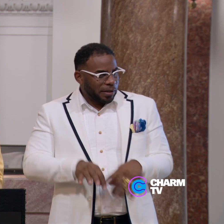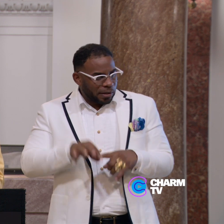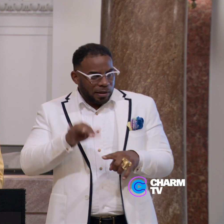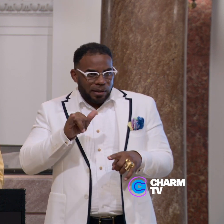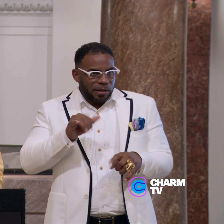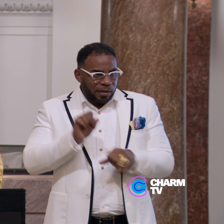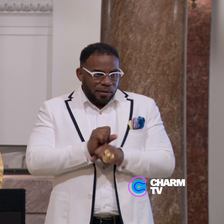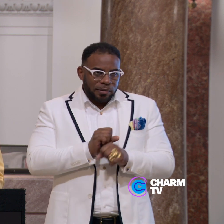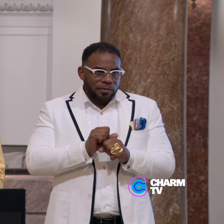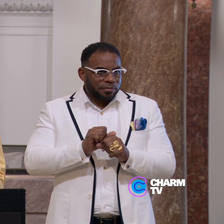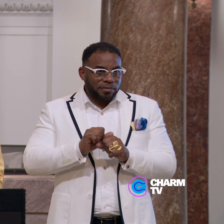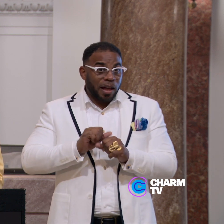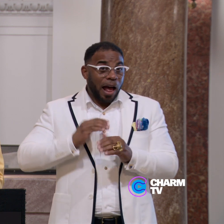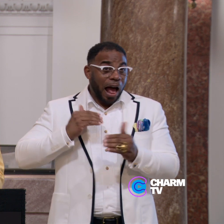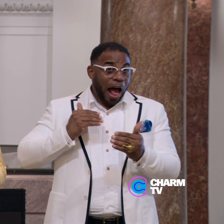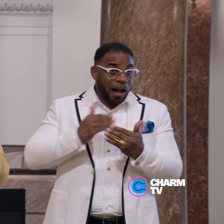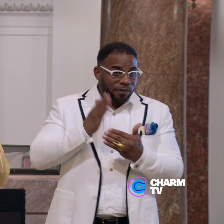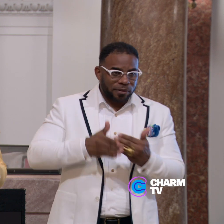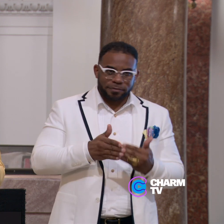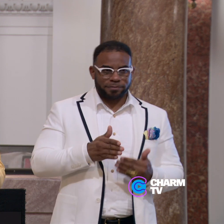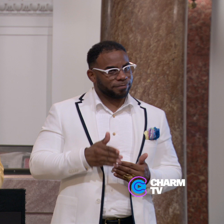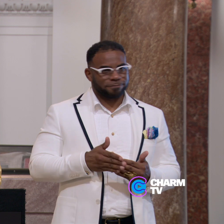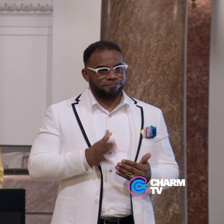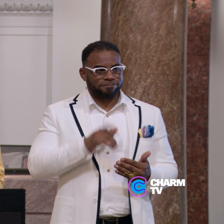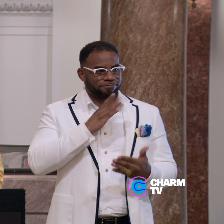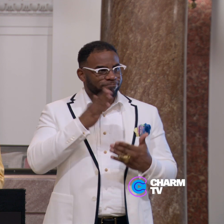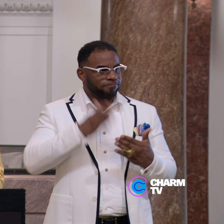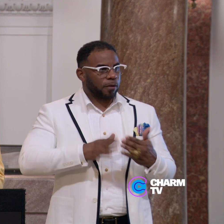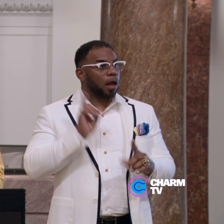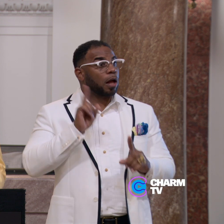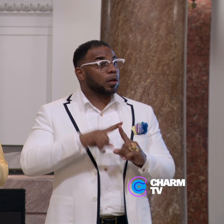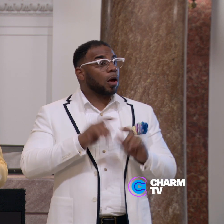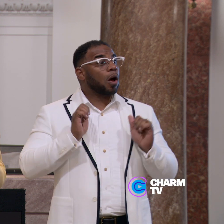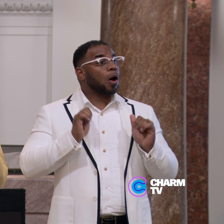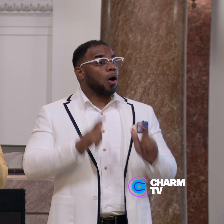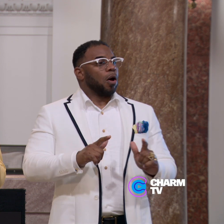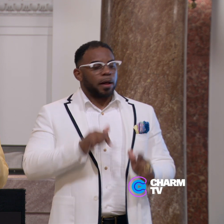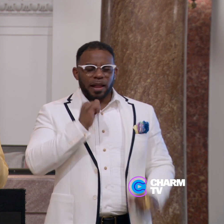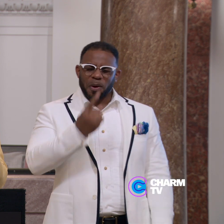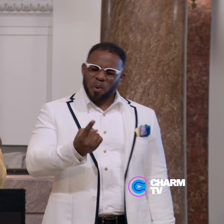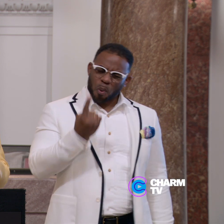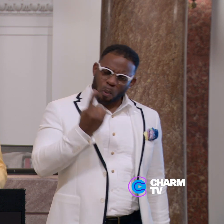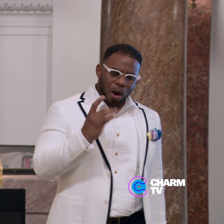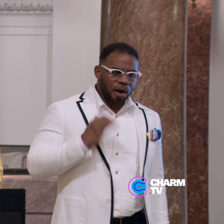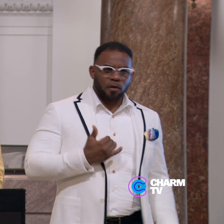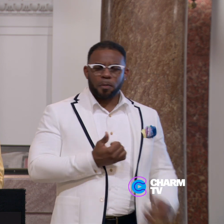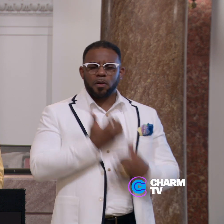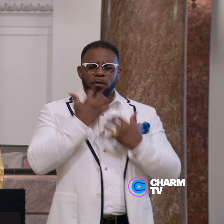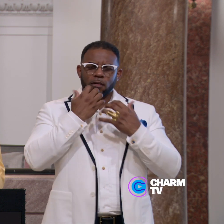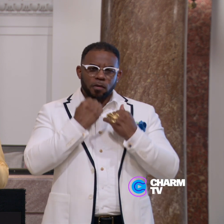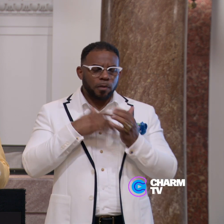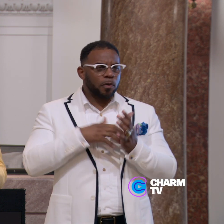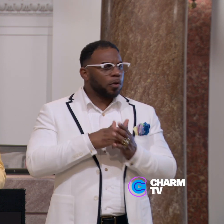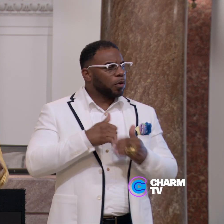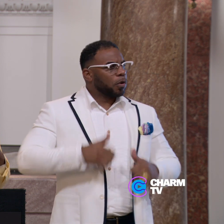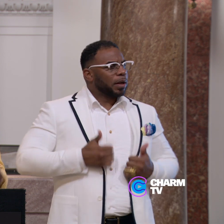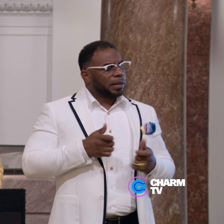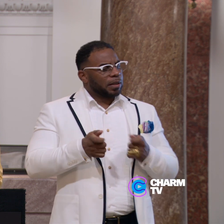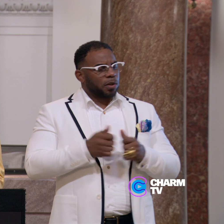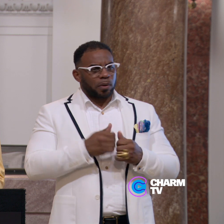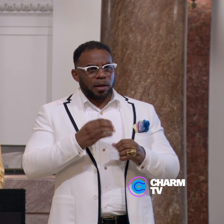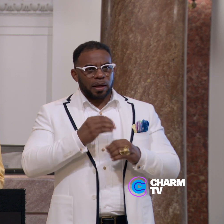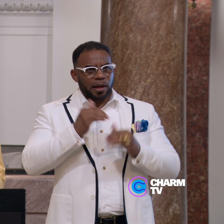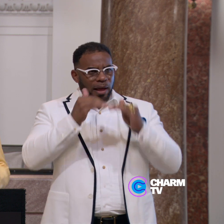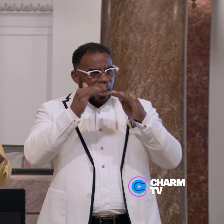know that the work is far from done and will never be done until not one of our most vulnerable residents is dealing with